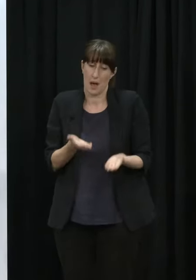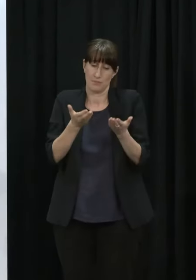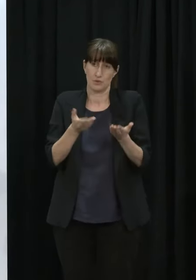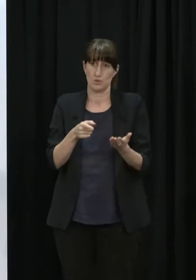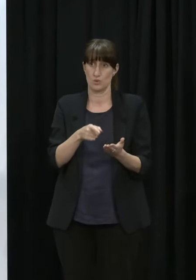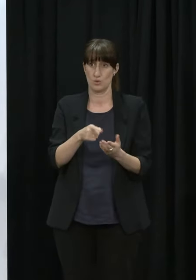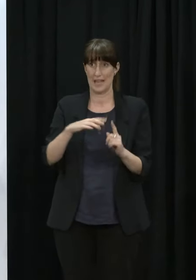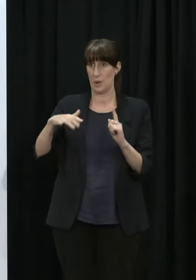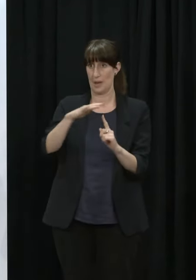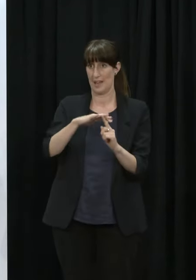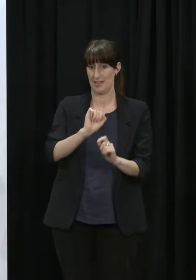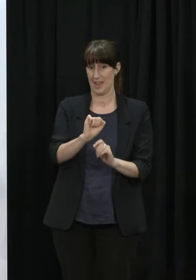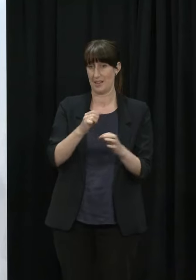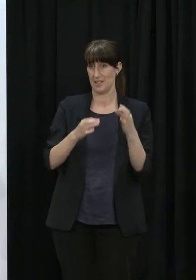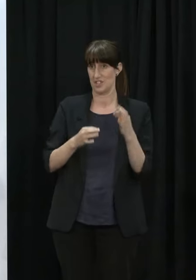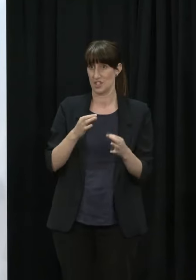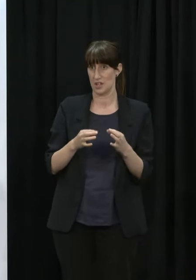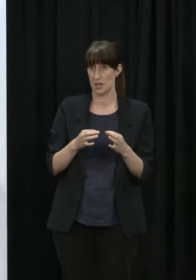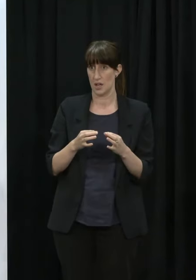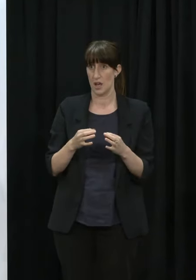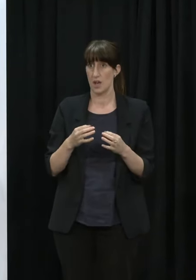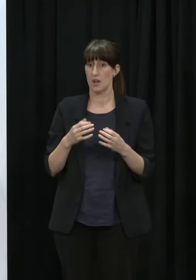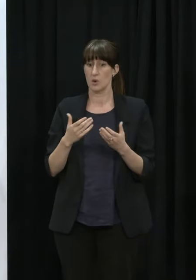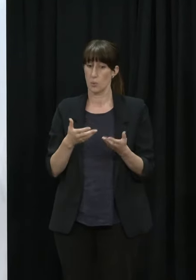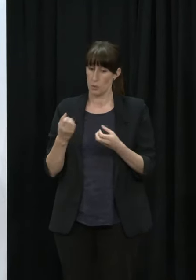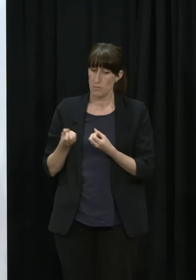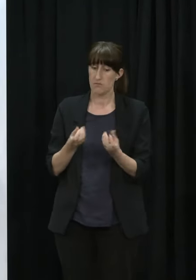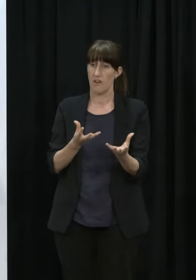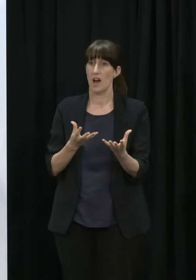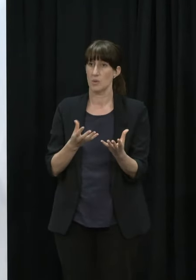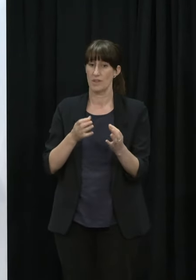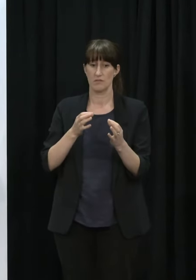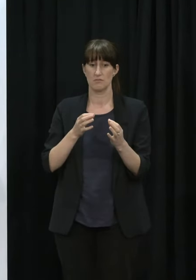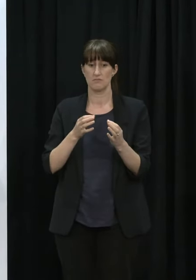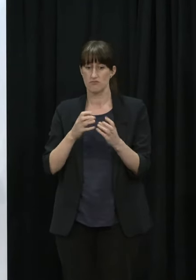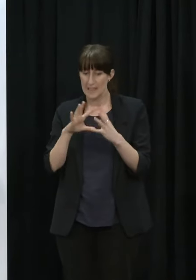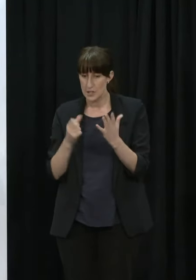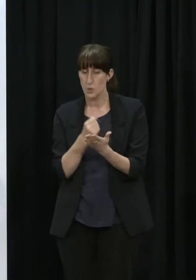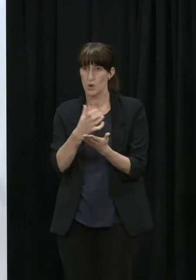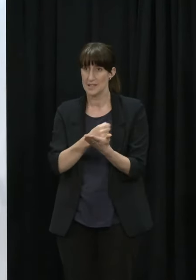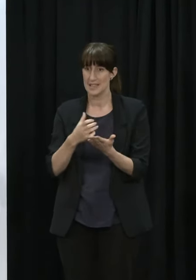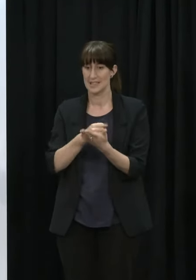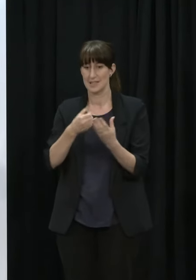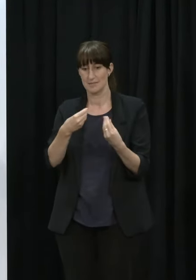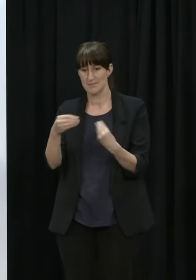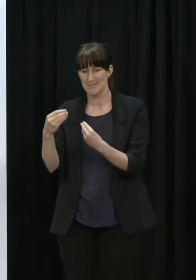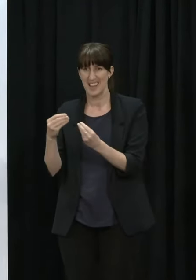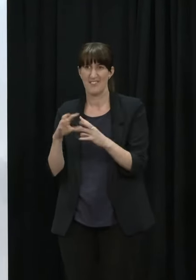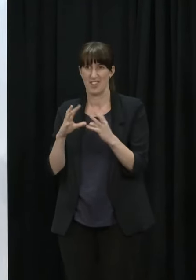but once they have that plan that resources are available to them to support them to make that happen and be successful